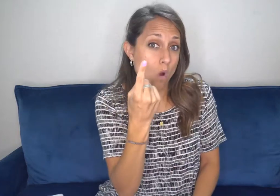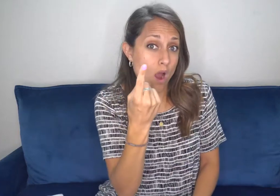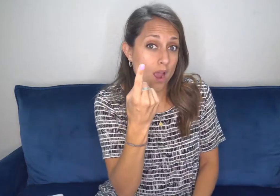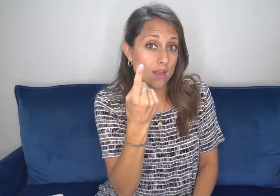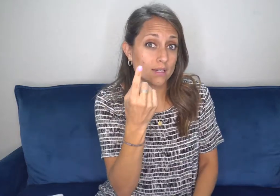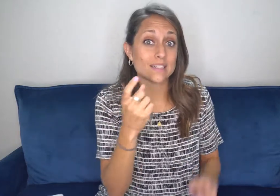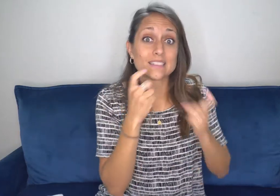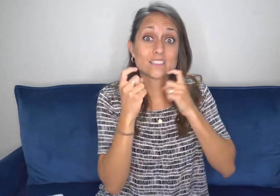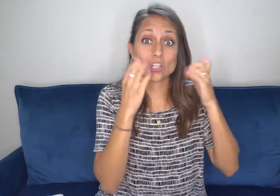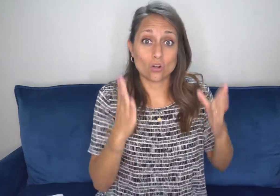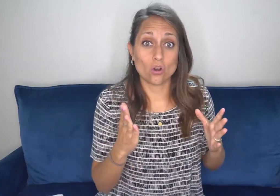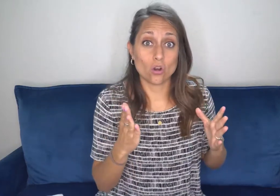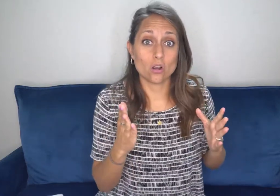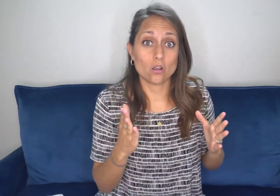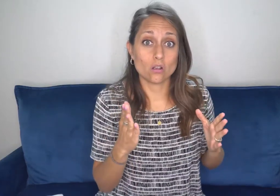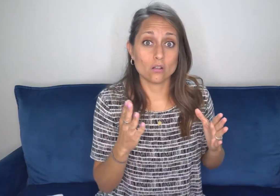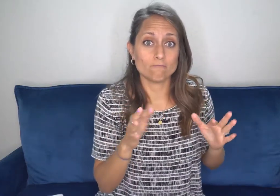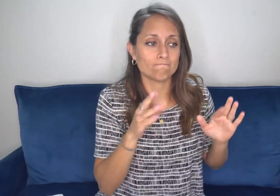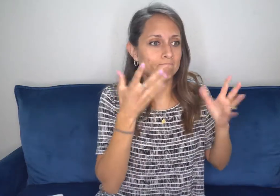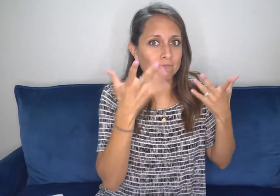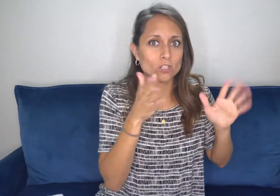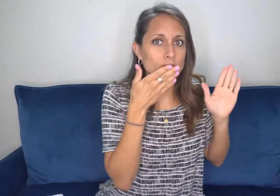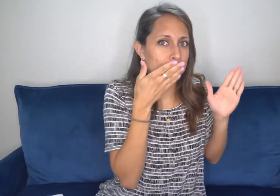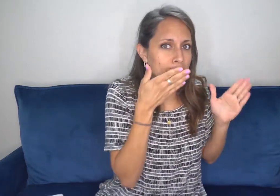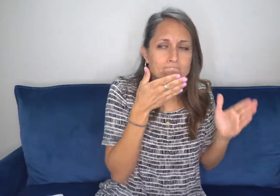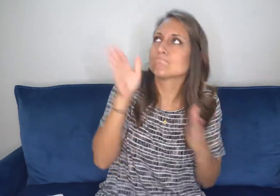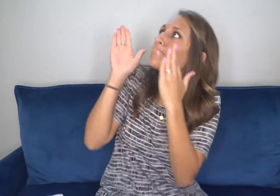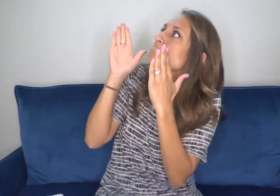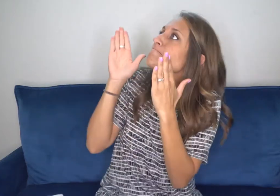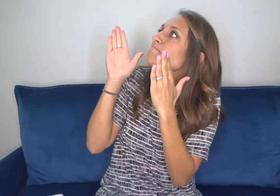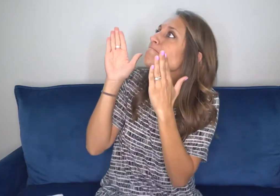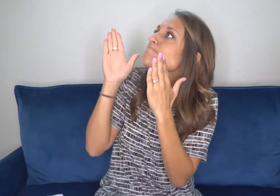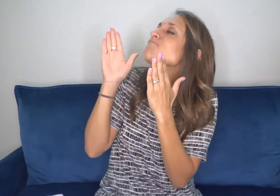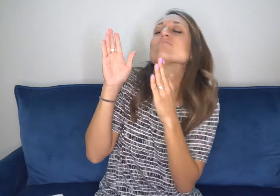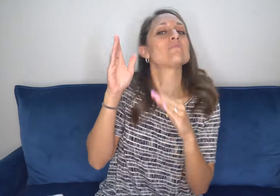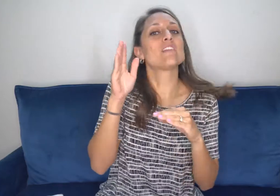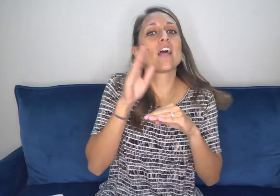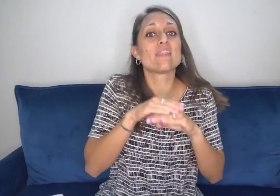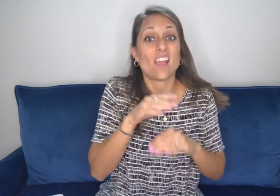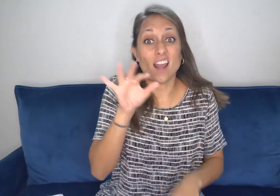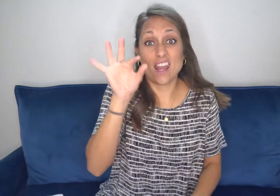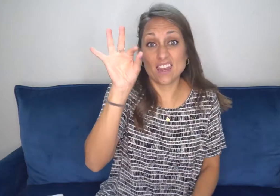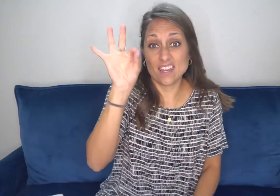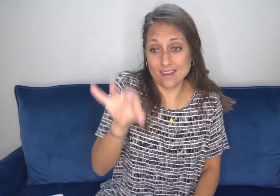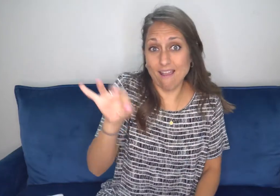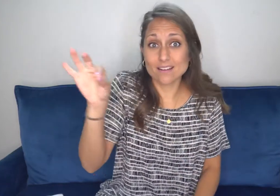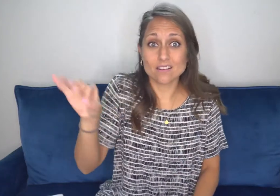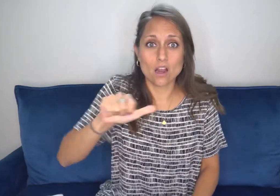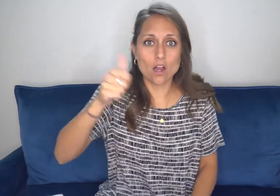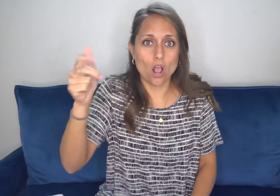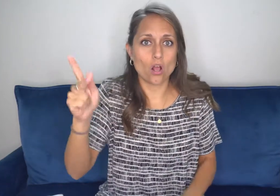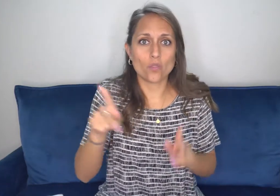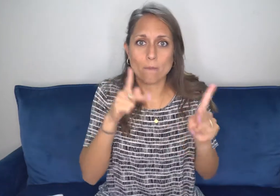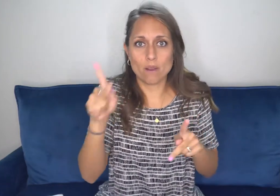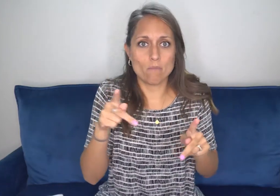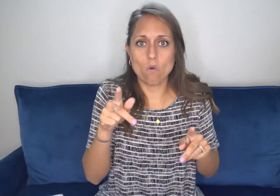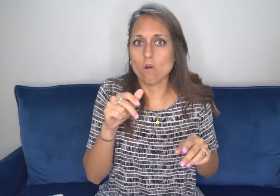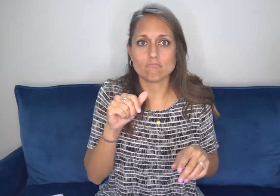one individual who has turned in repentance. And this is better than the